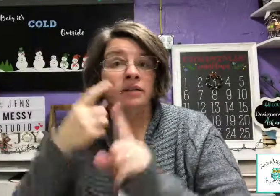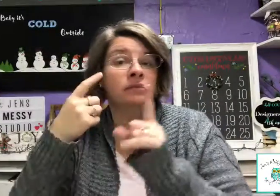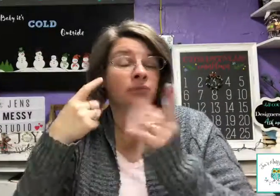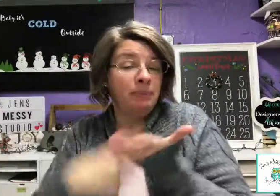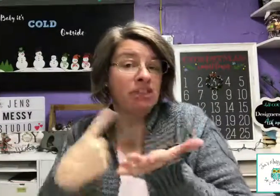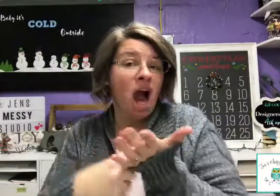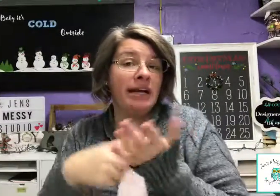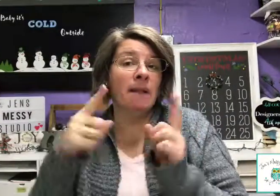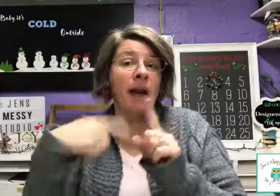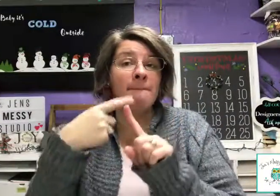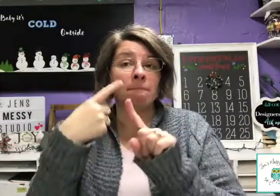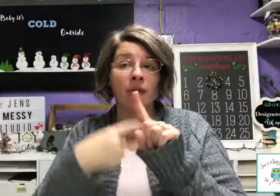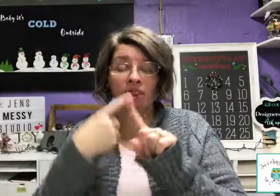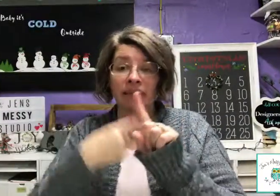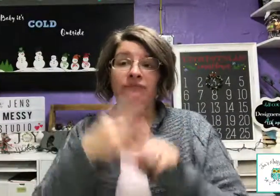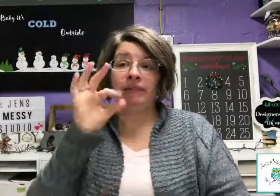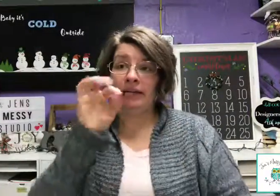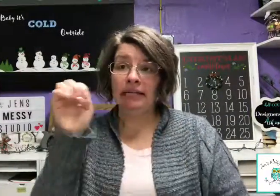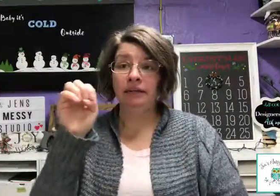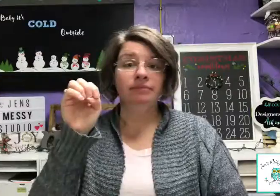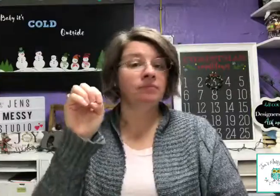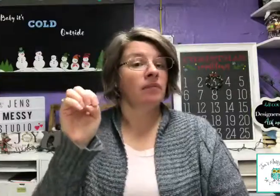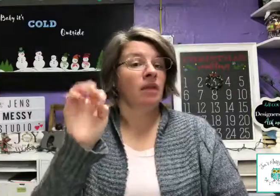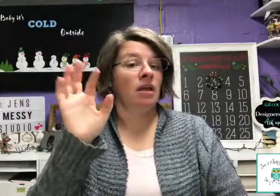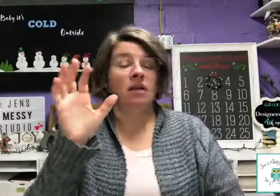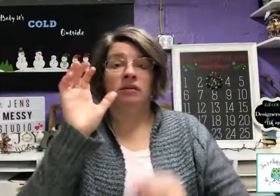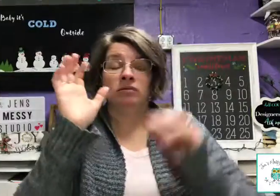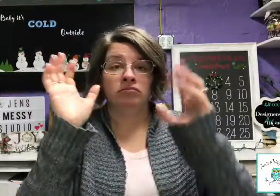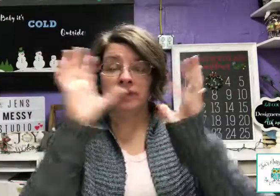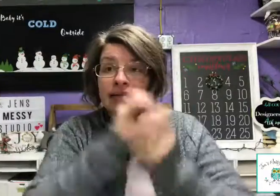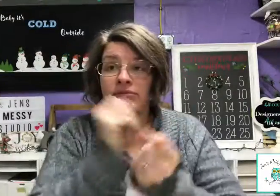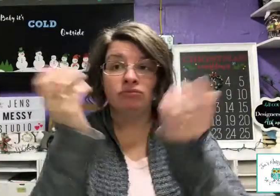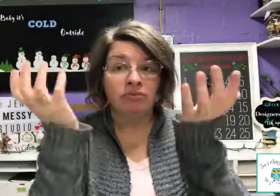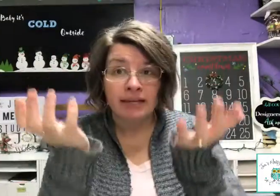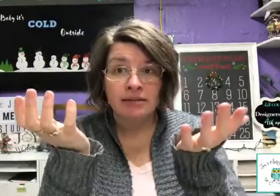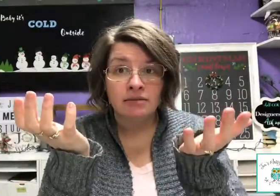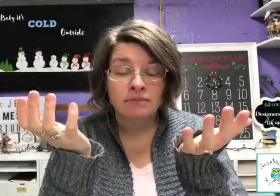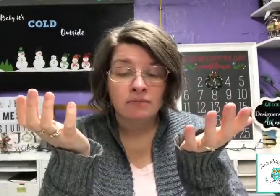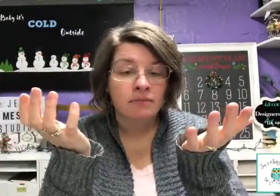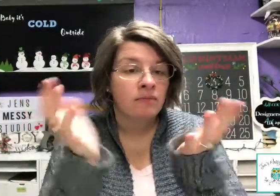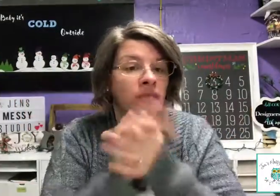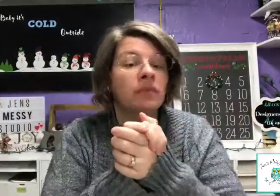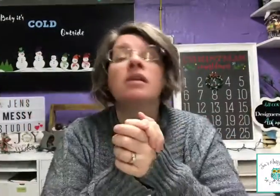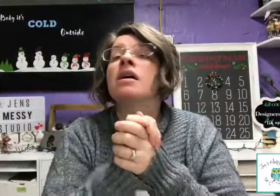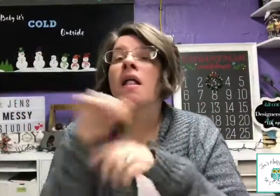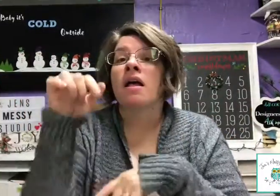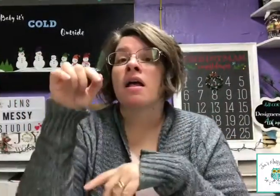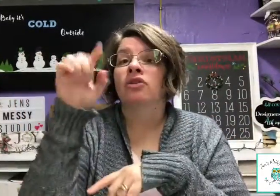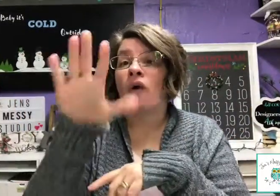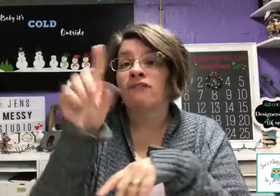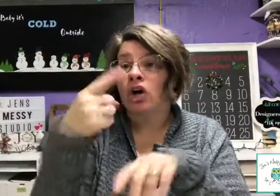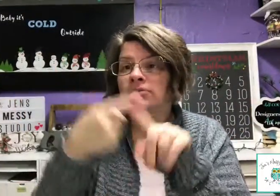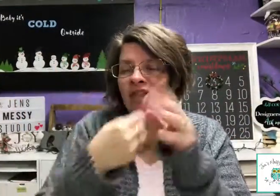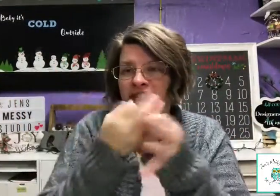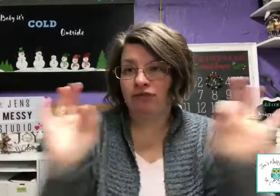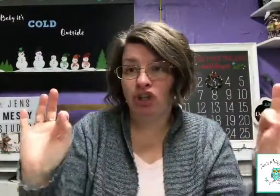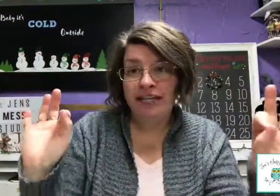We'll be talking about monthly feed. Okay, there. Good folks, monthly feed.